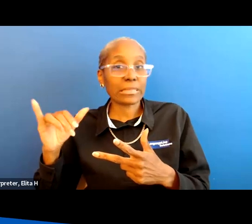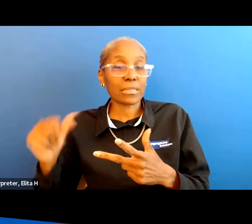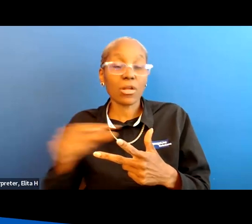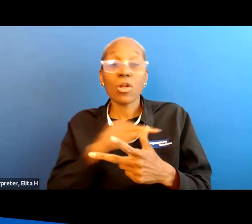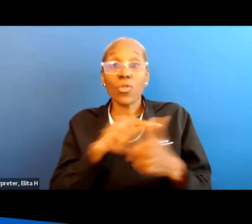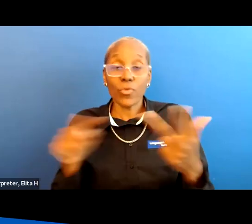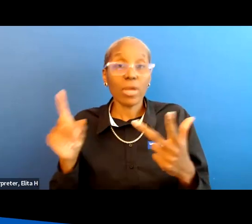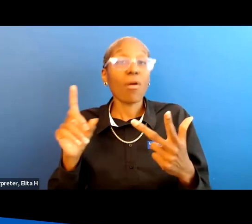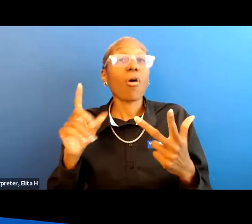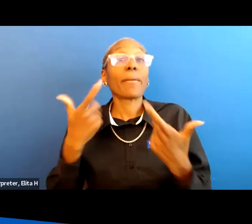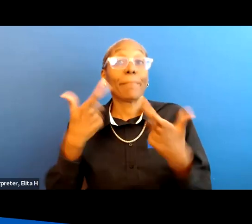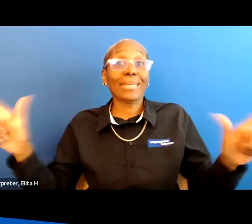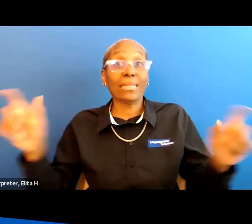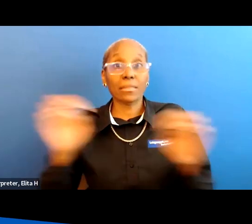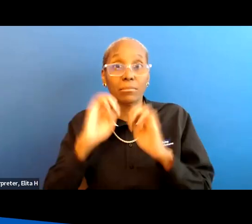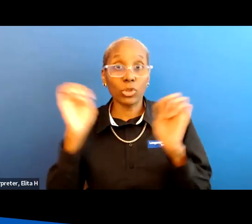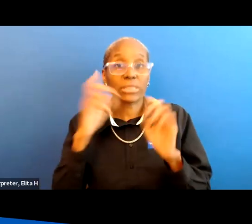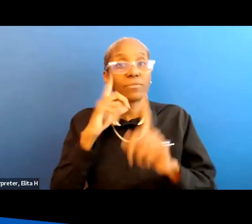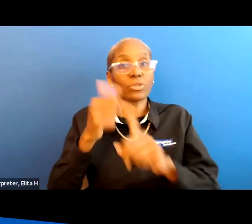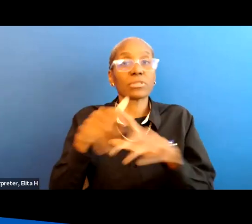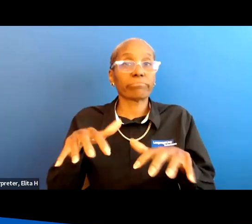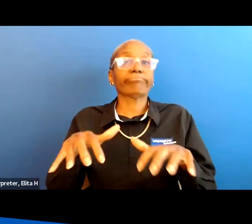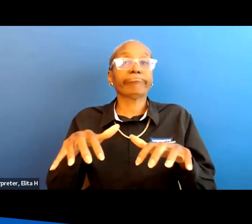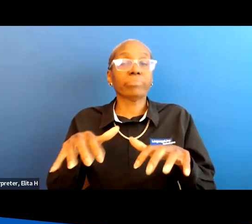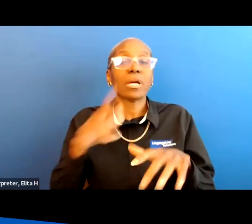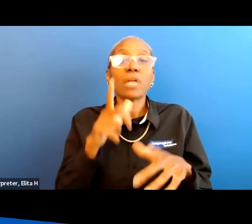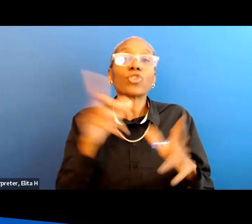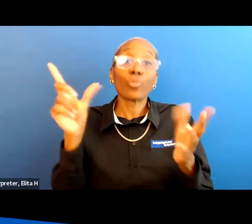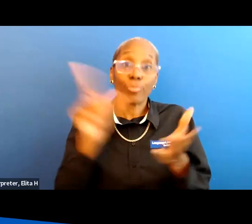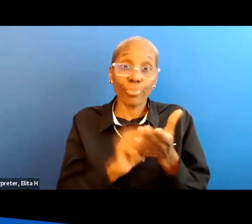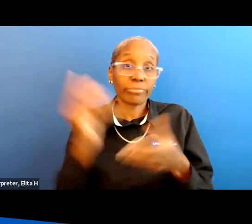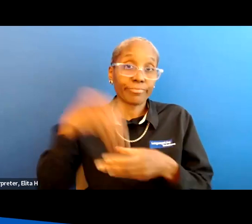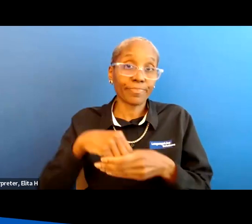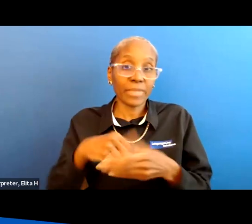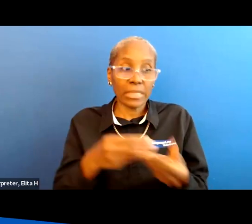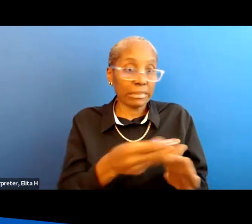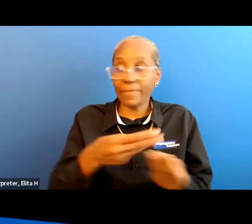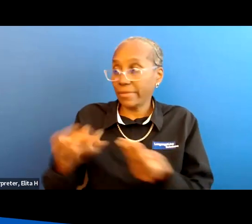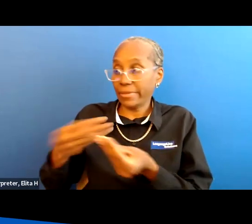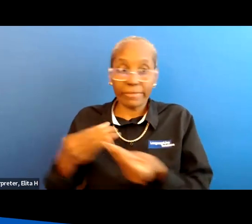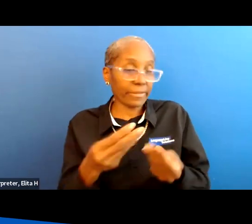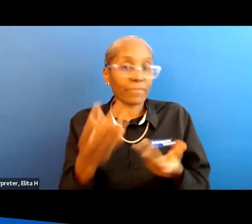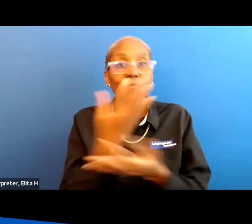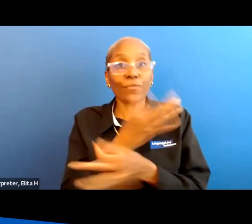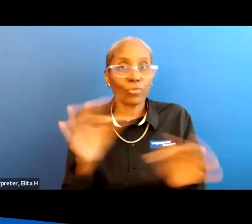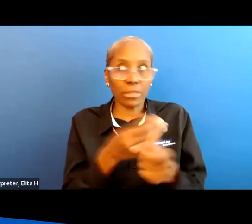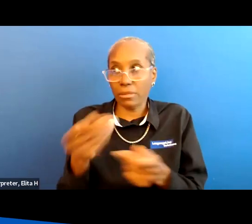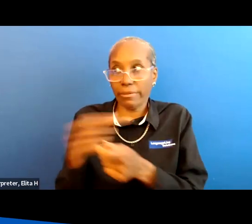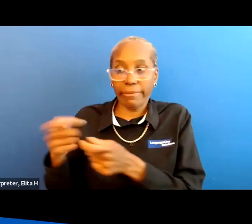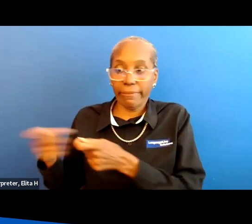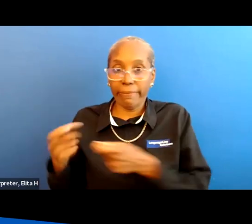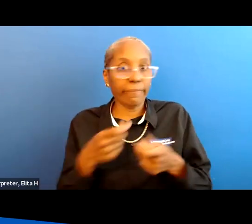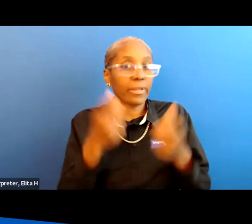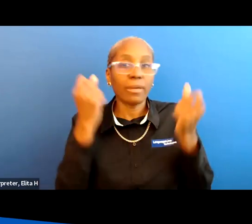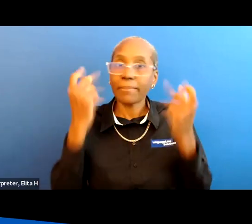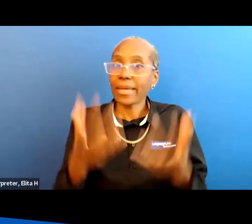of paralysis so they're good to print those off have them handy give them out like candy they're free um you can print